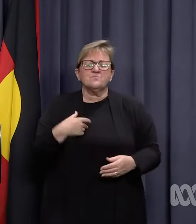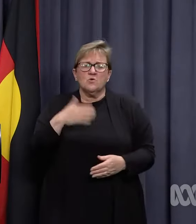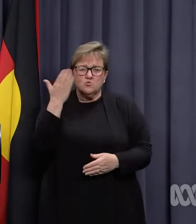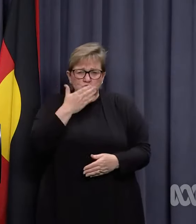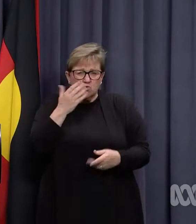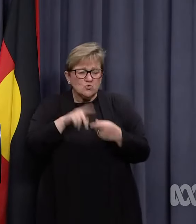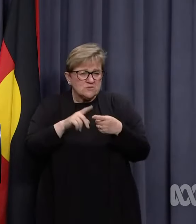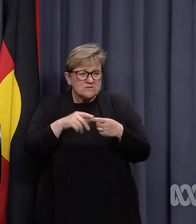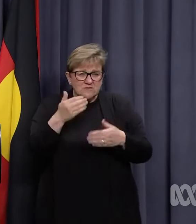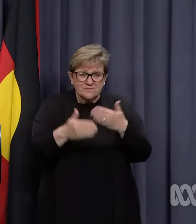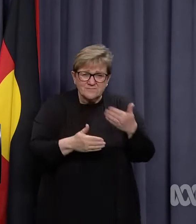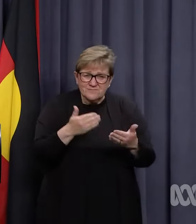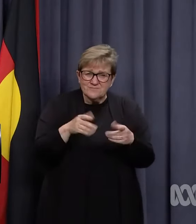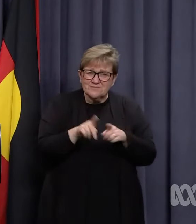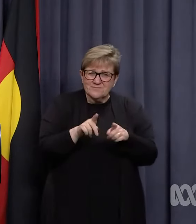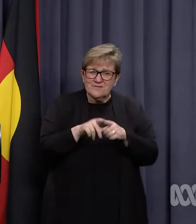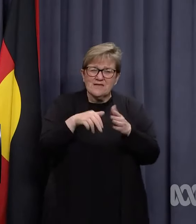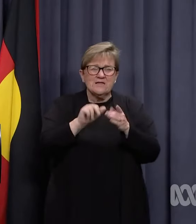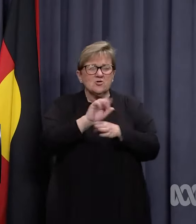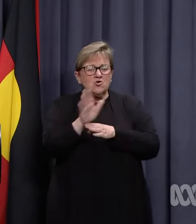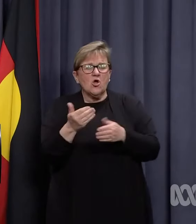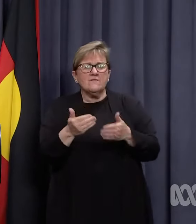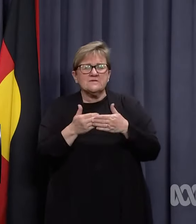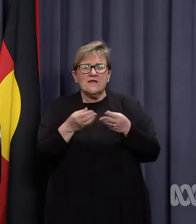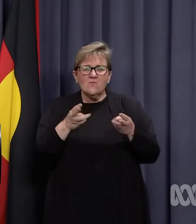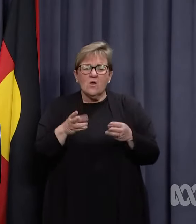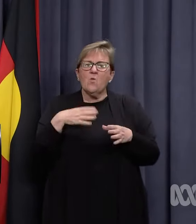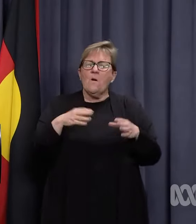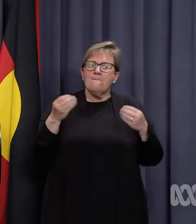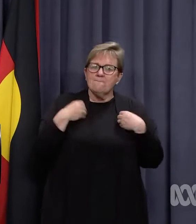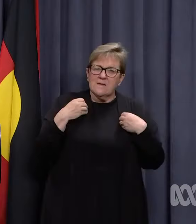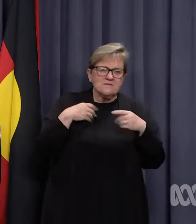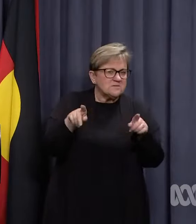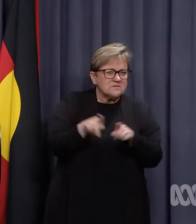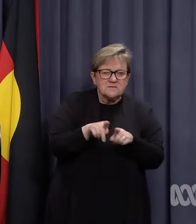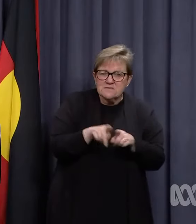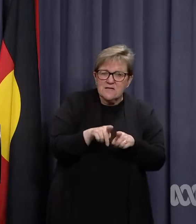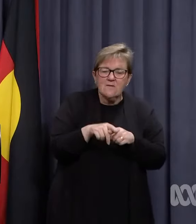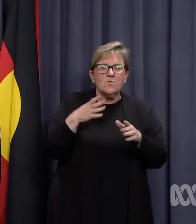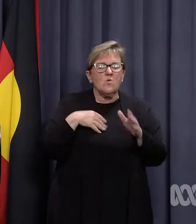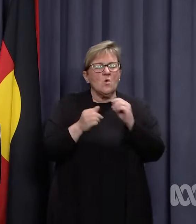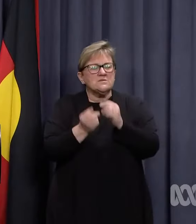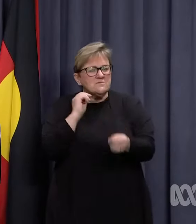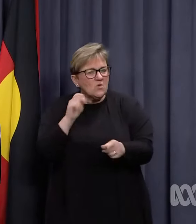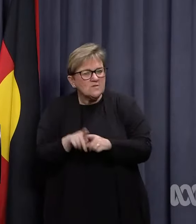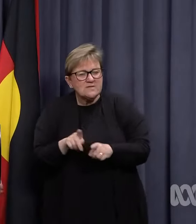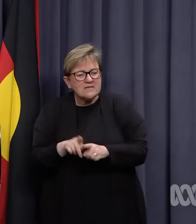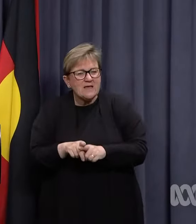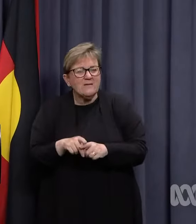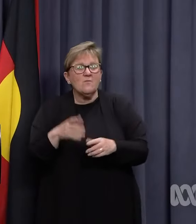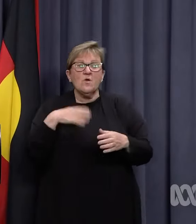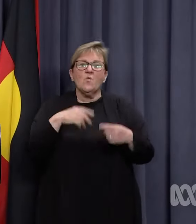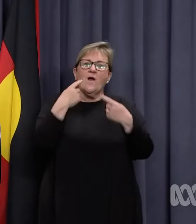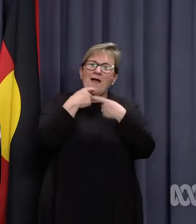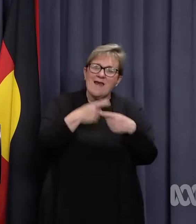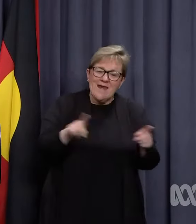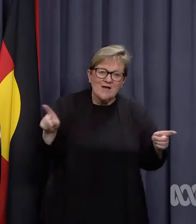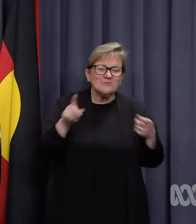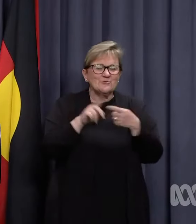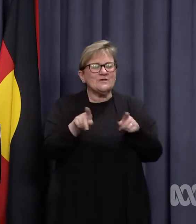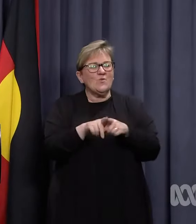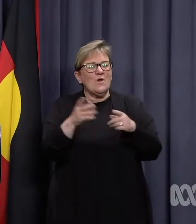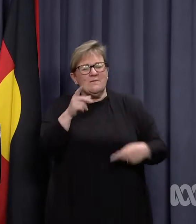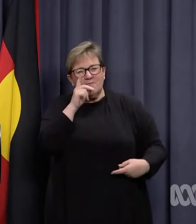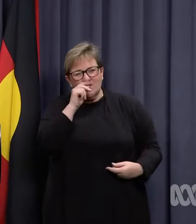want schools to continue going about their business in a COVID safe way. We want businesses to continue. We want sport to continue and we want announcements to continue